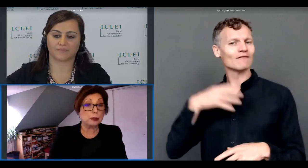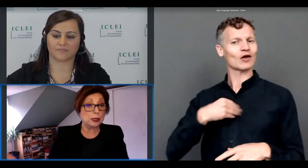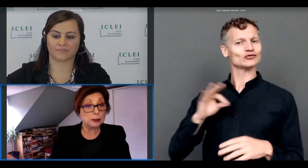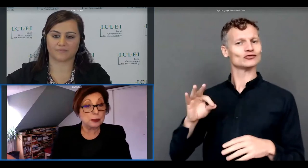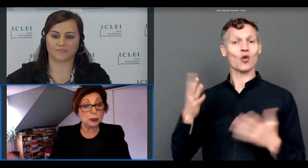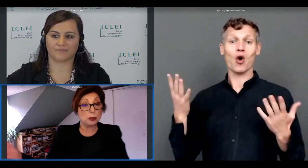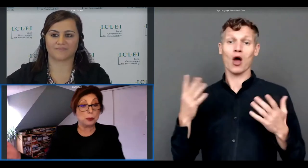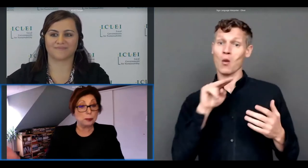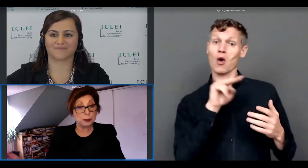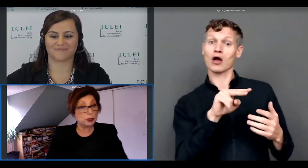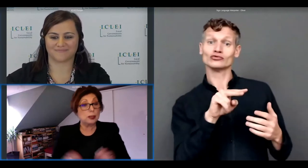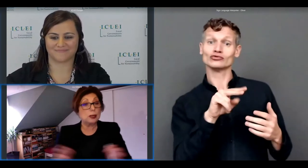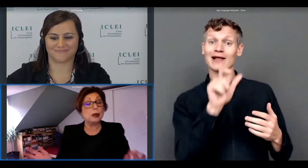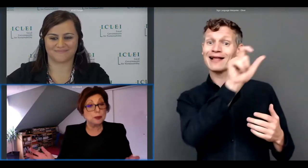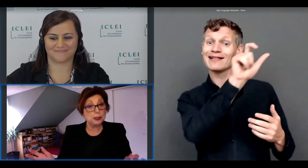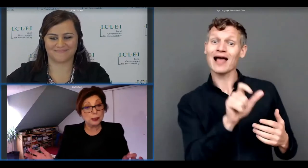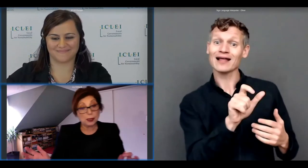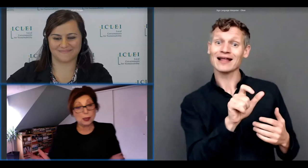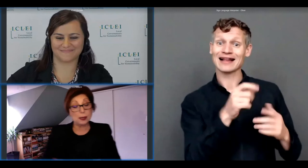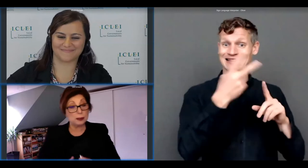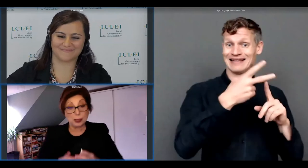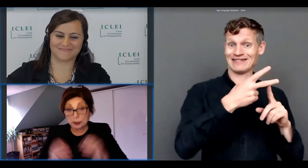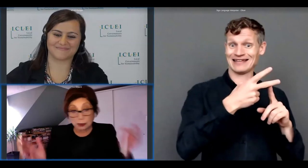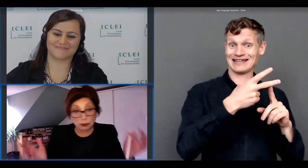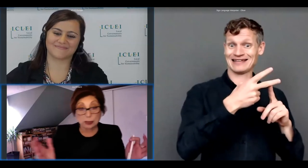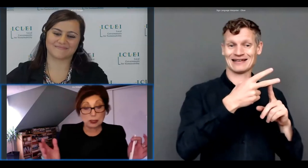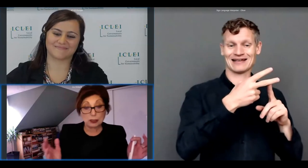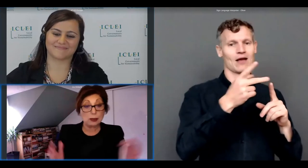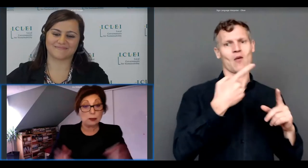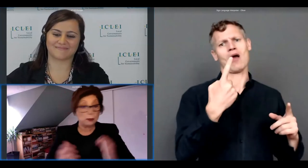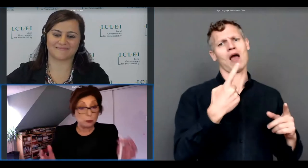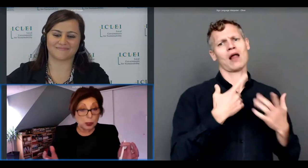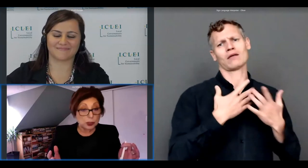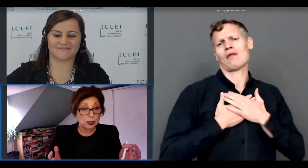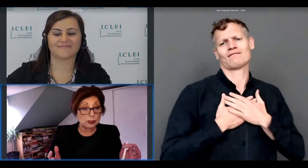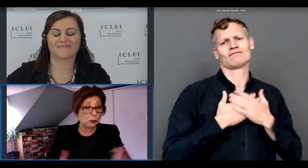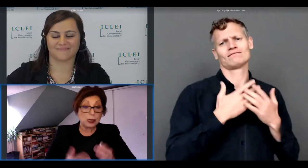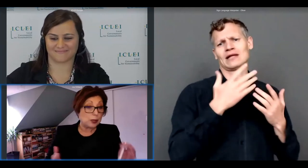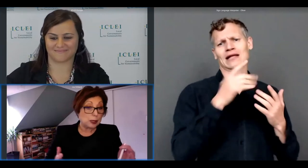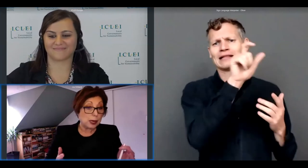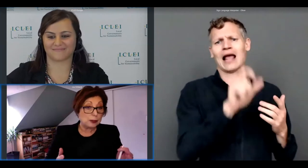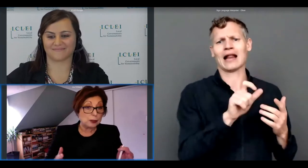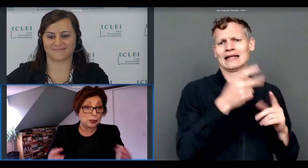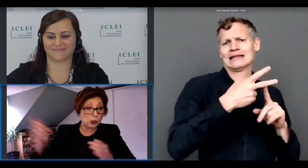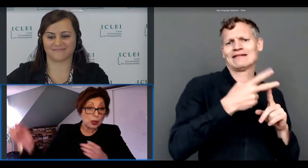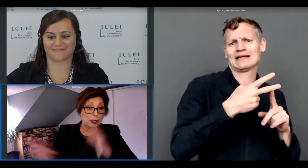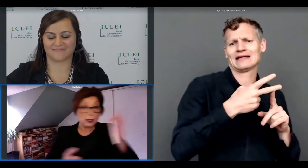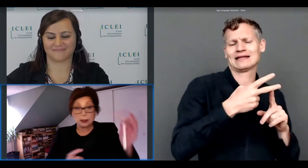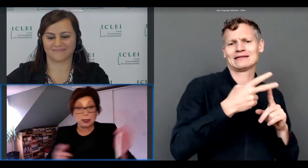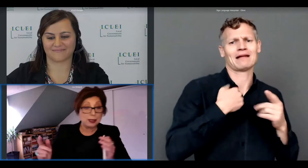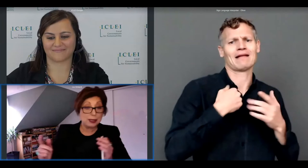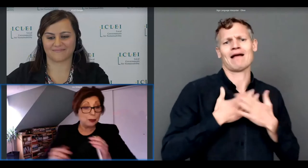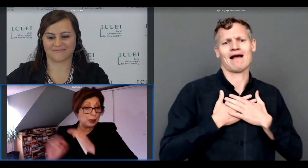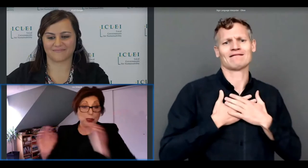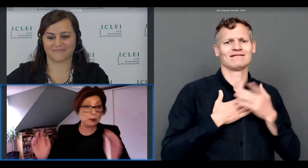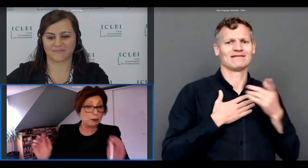solar the soap opera which i love and and i really really love and watching it whenever i can so i try in